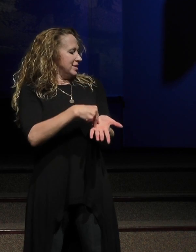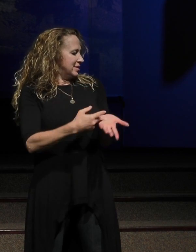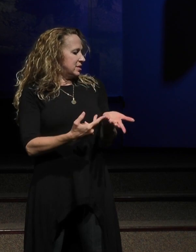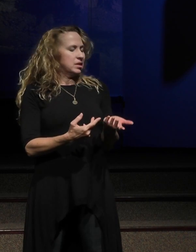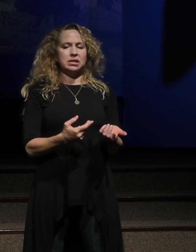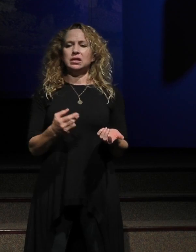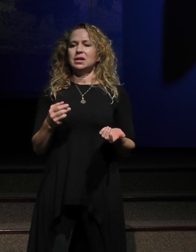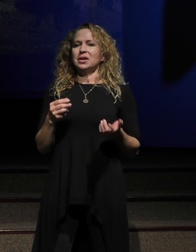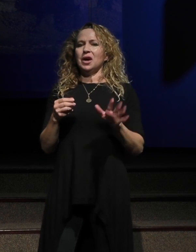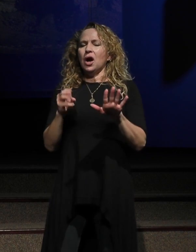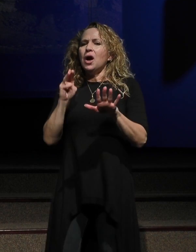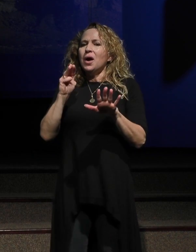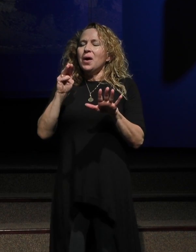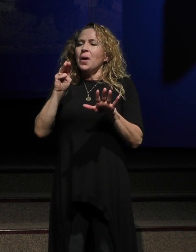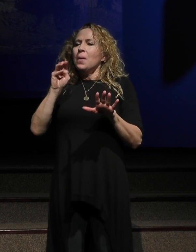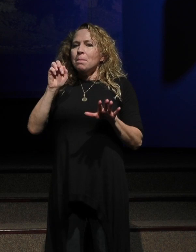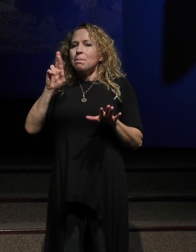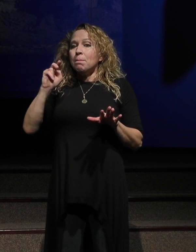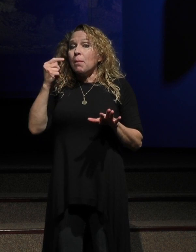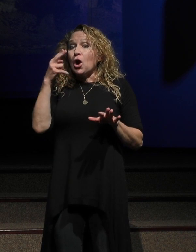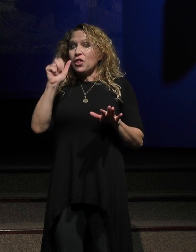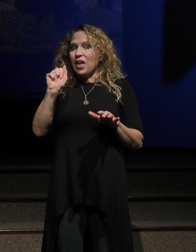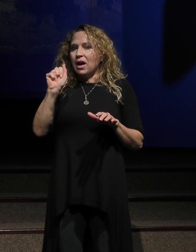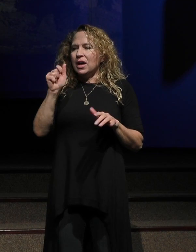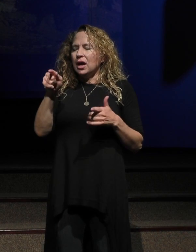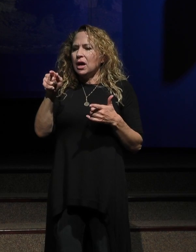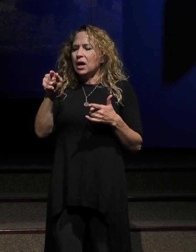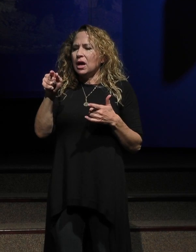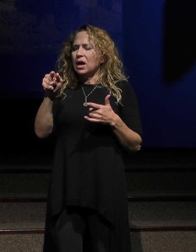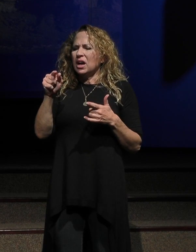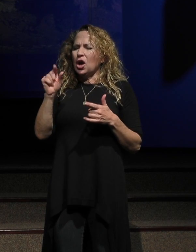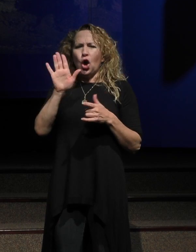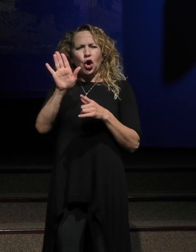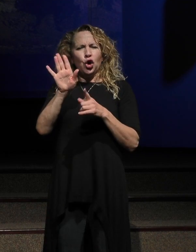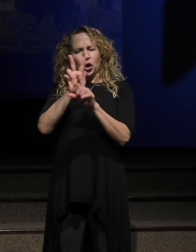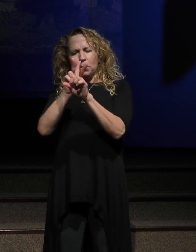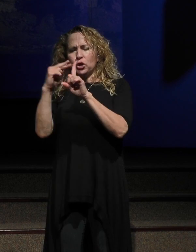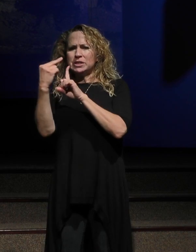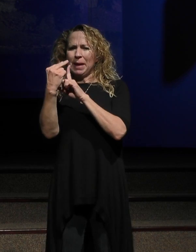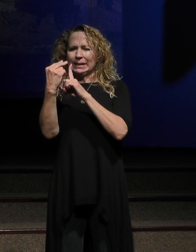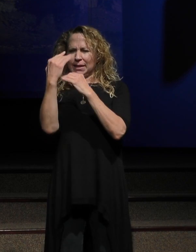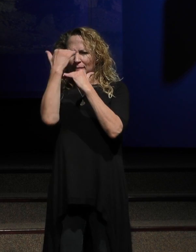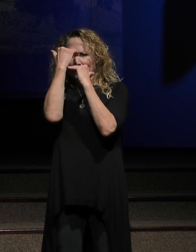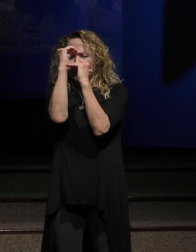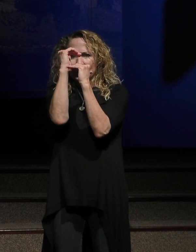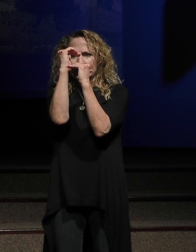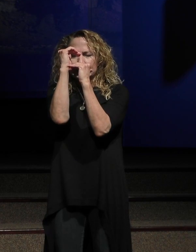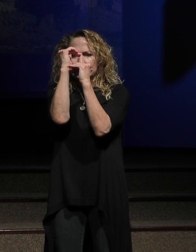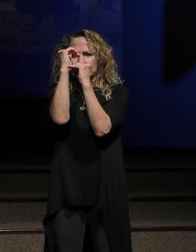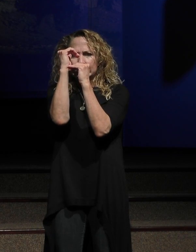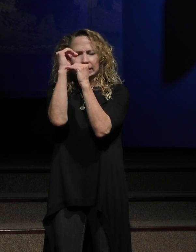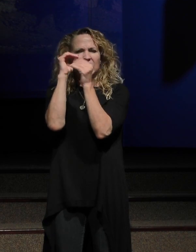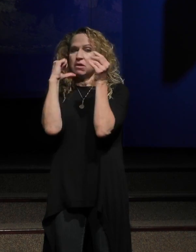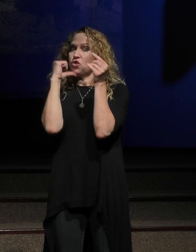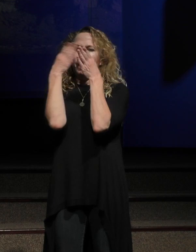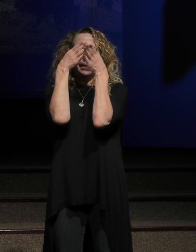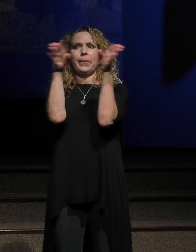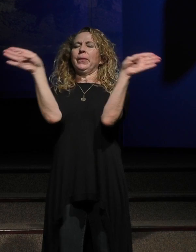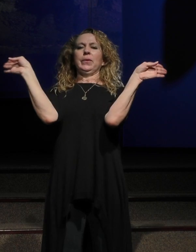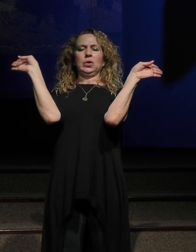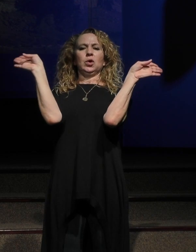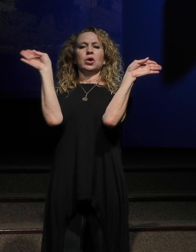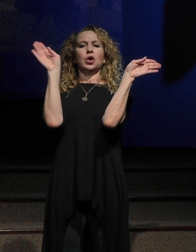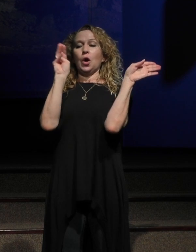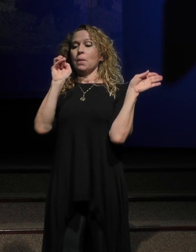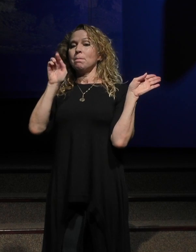Mary, Mary has, Martha, excuse me, has this, this small view. And, and, and she gives an answer that, that, that I'm sure she learned